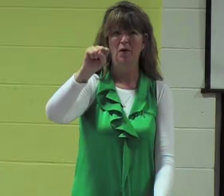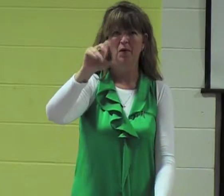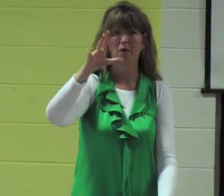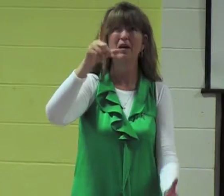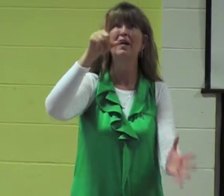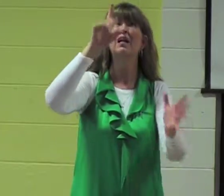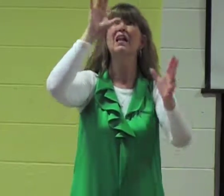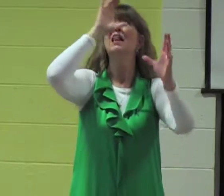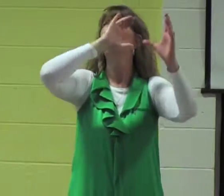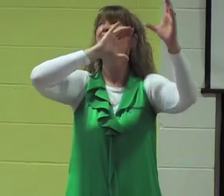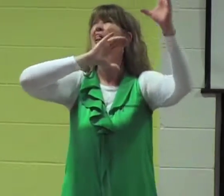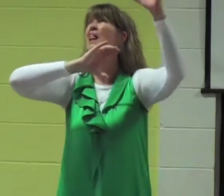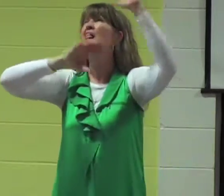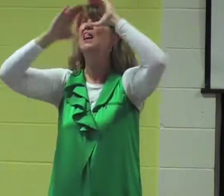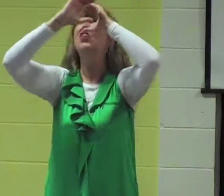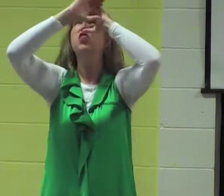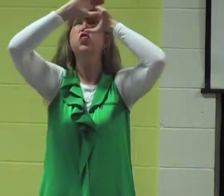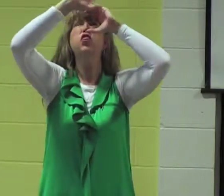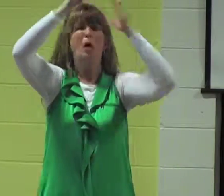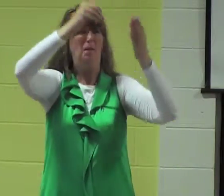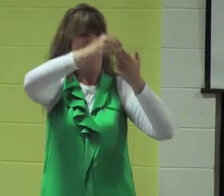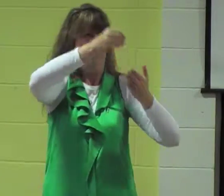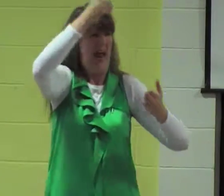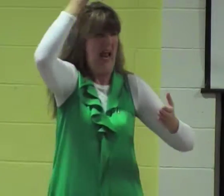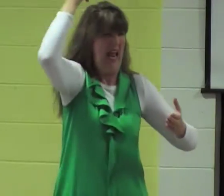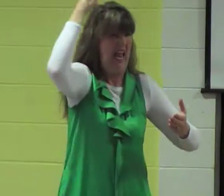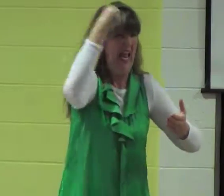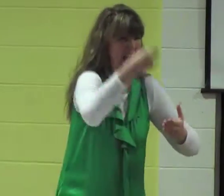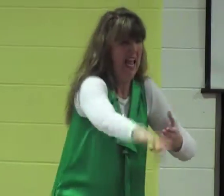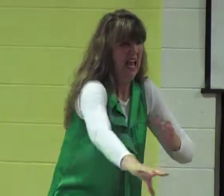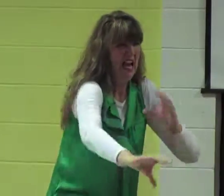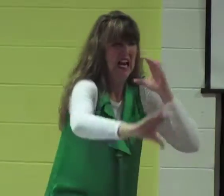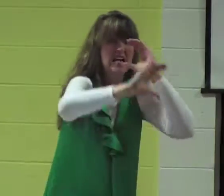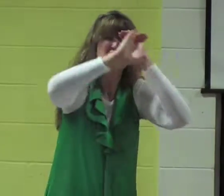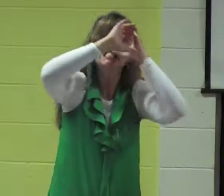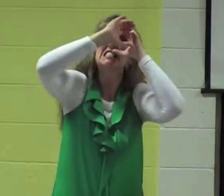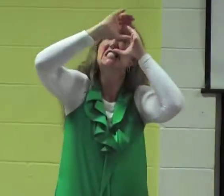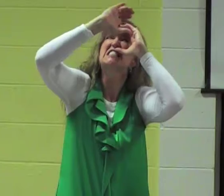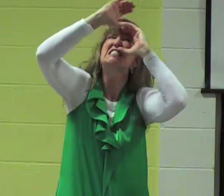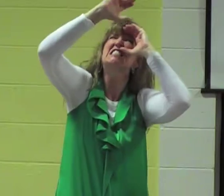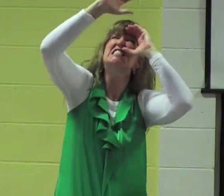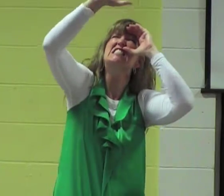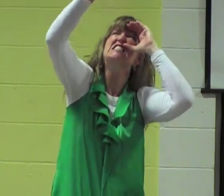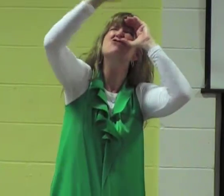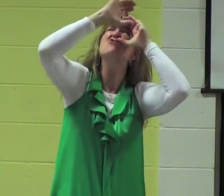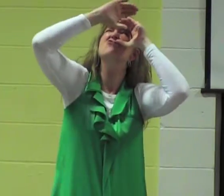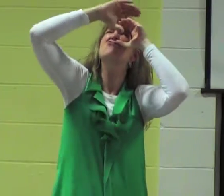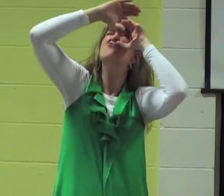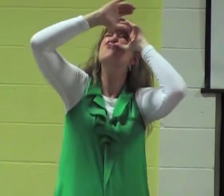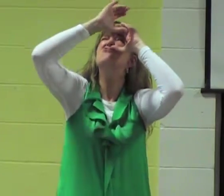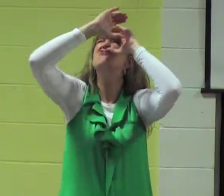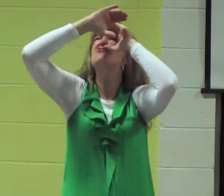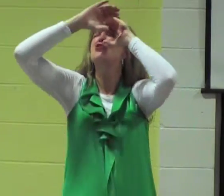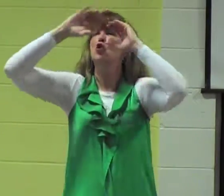Where is God? You've got intelligent astronomers using expensive,